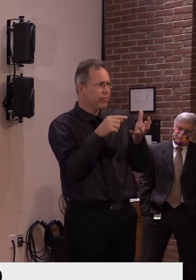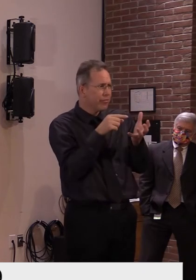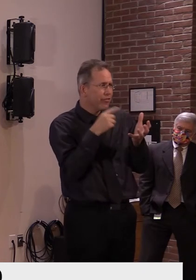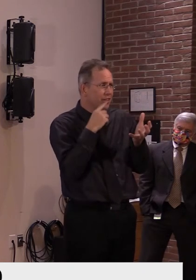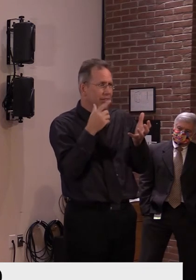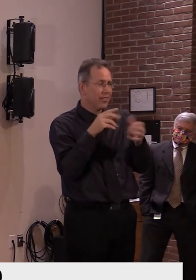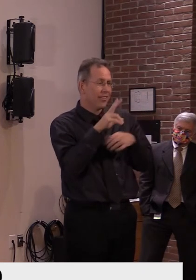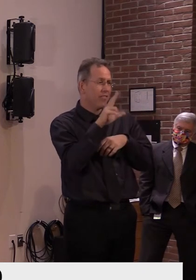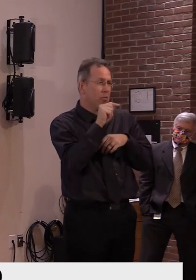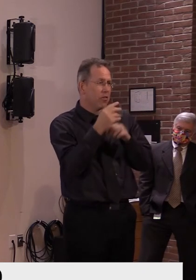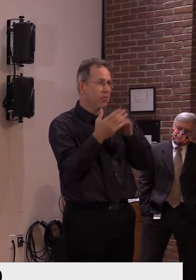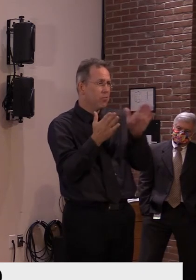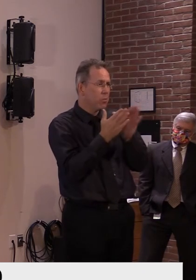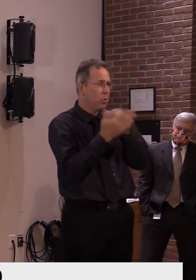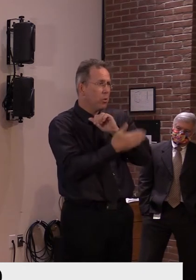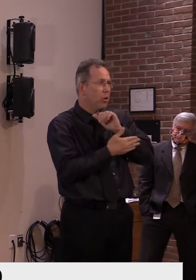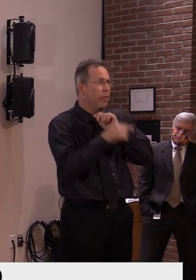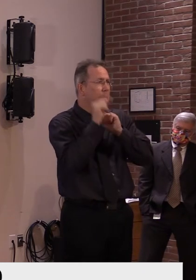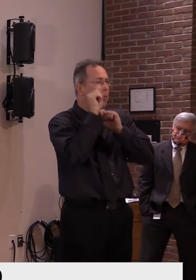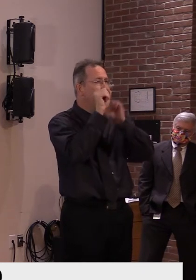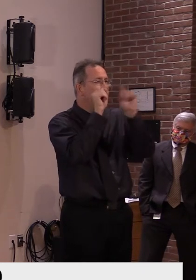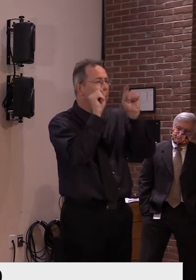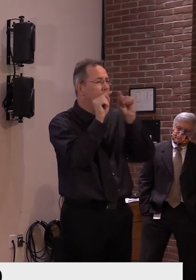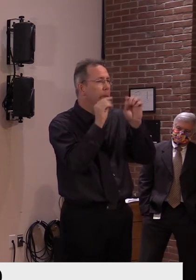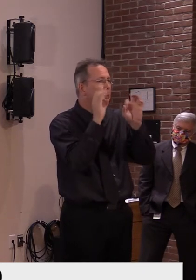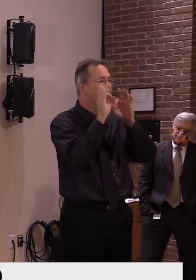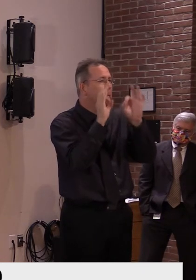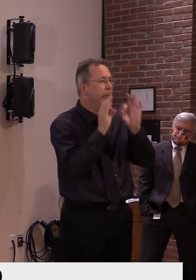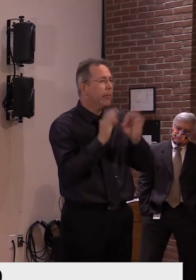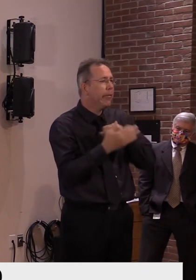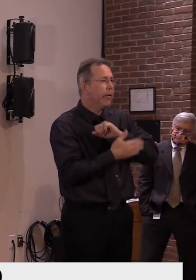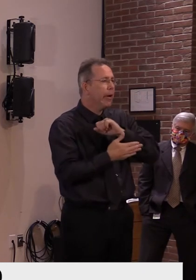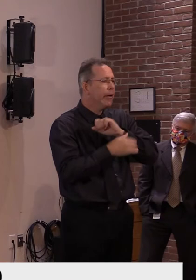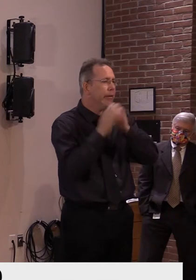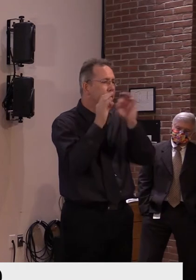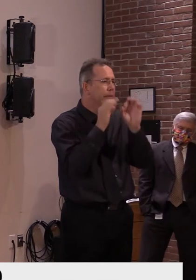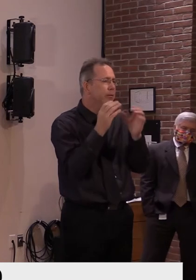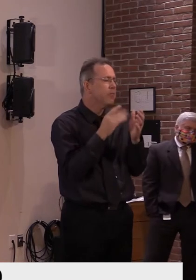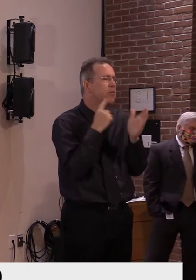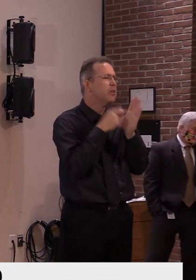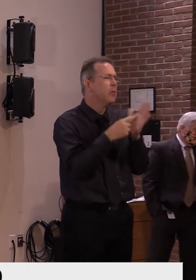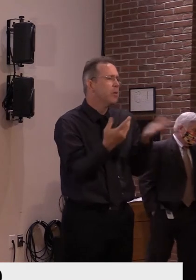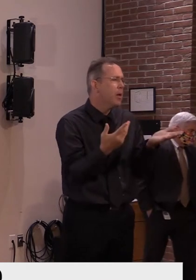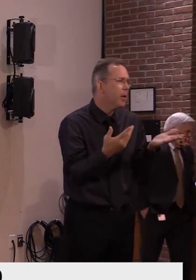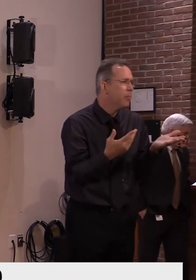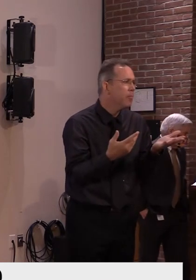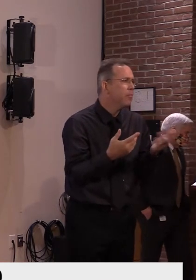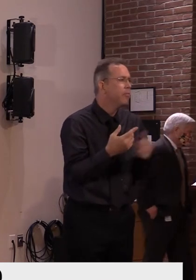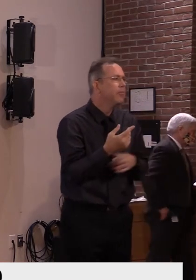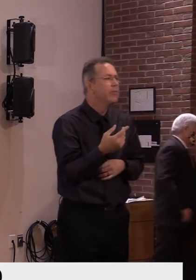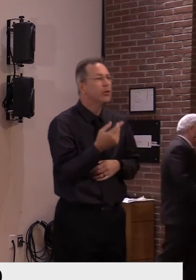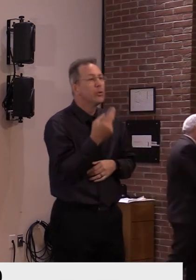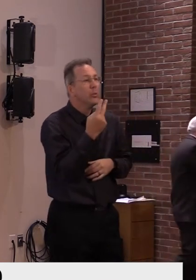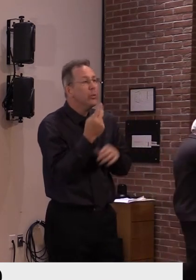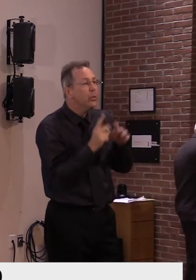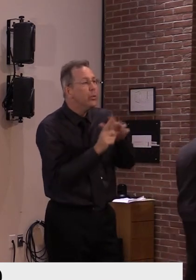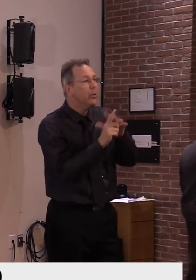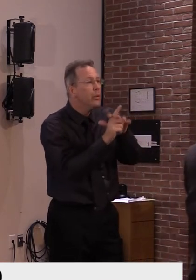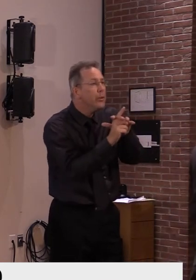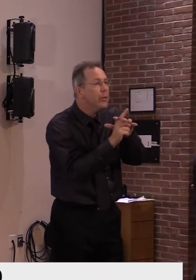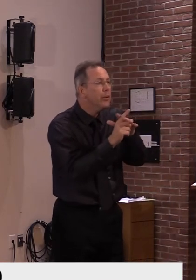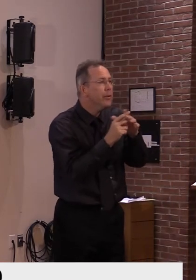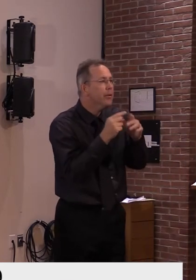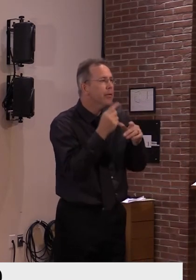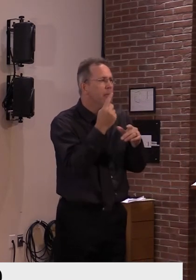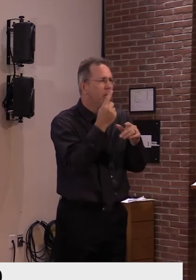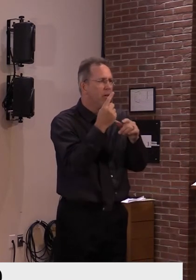you know, the less data that's available. So some counties in Vermont only have, you know, half a dozen cases maybe reported recently, which makes it difficult to trend